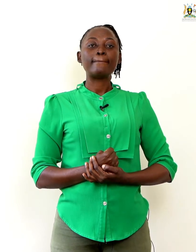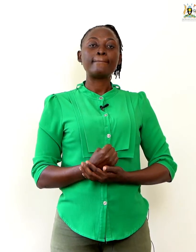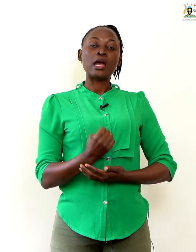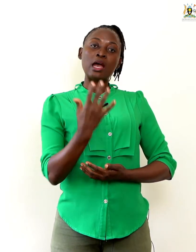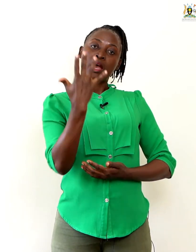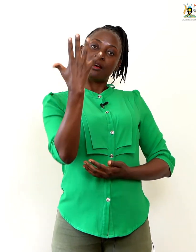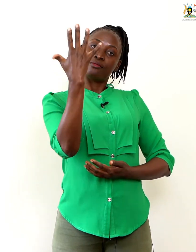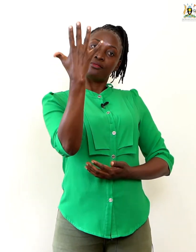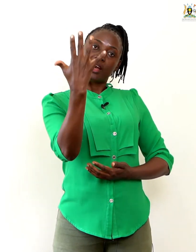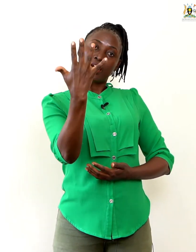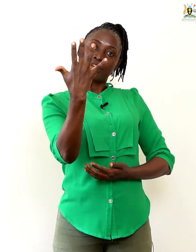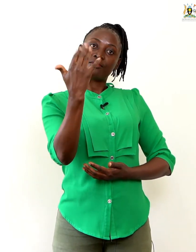4.